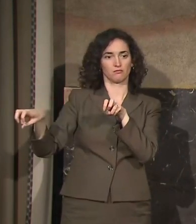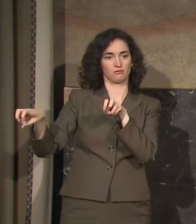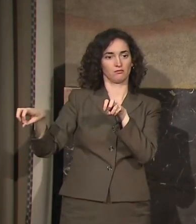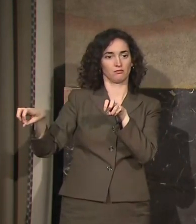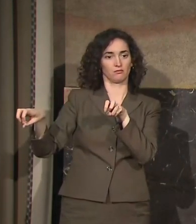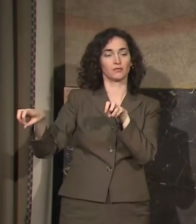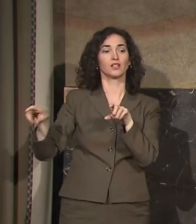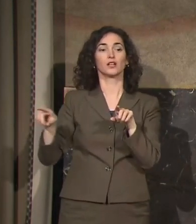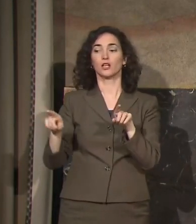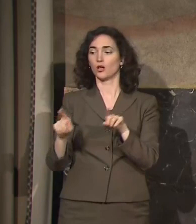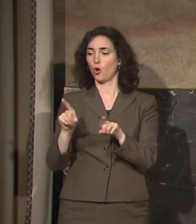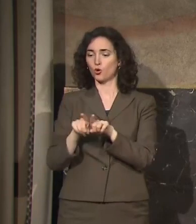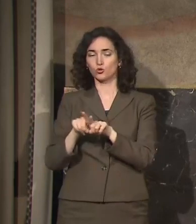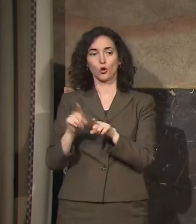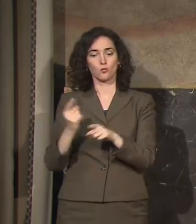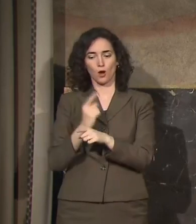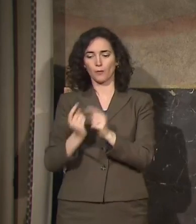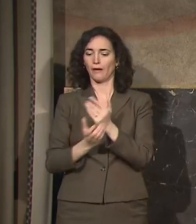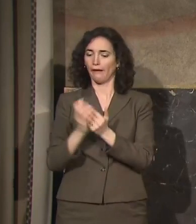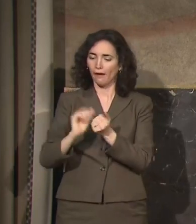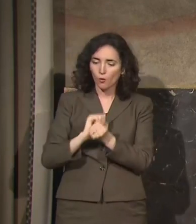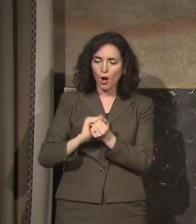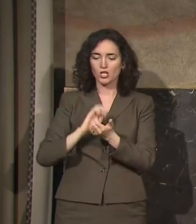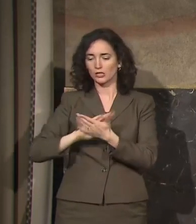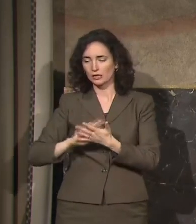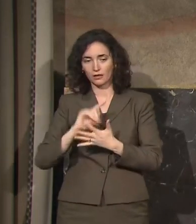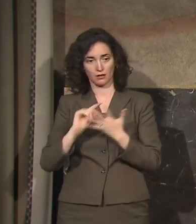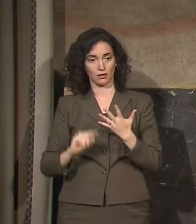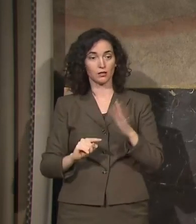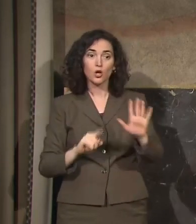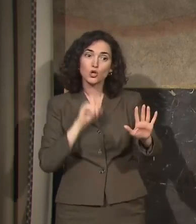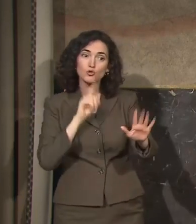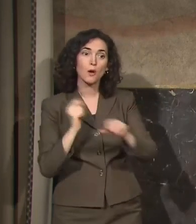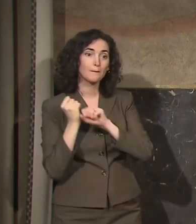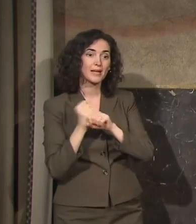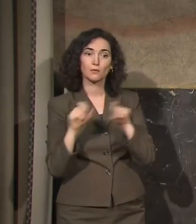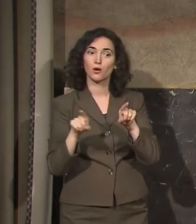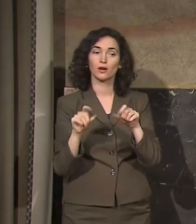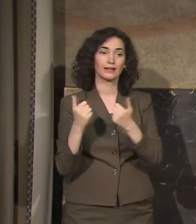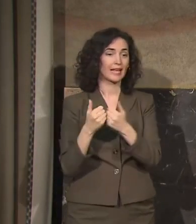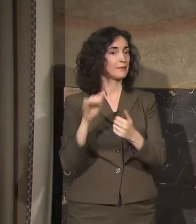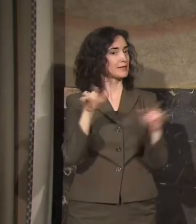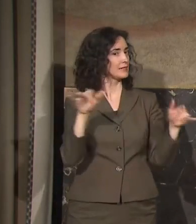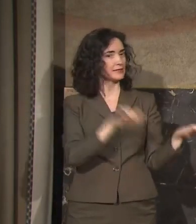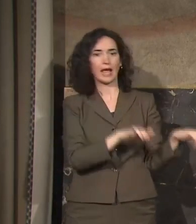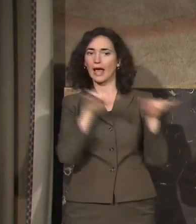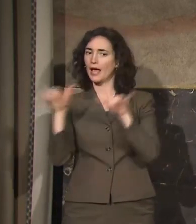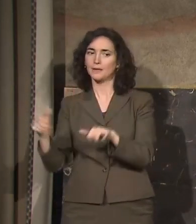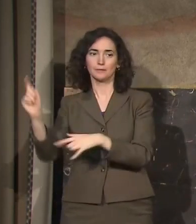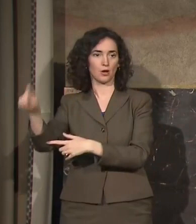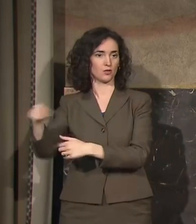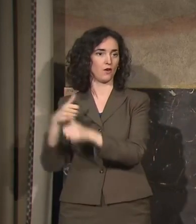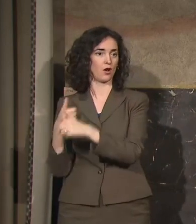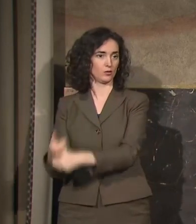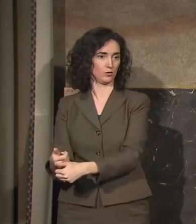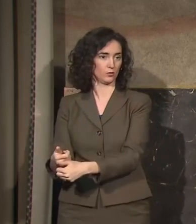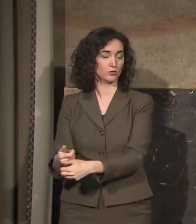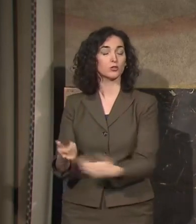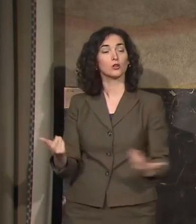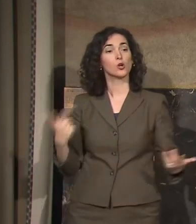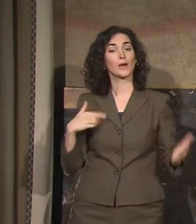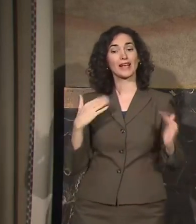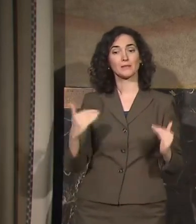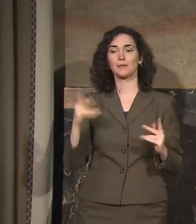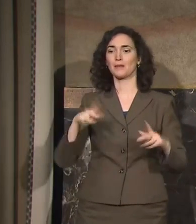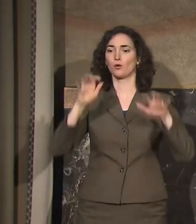engage in proper hygiene. That is true at a baseball game as well. And so what we're expecting to see is that in the